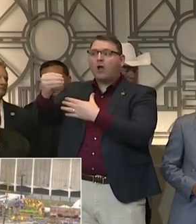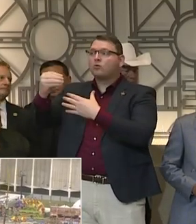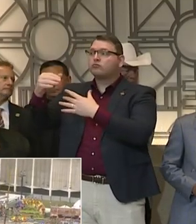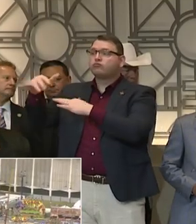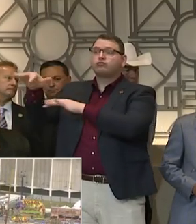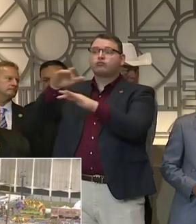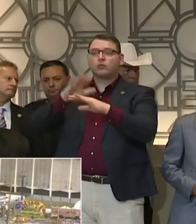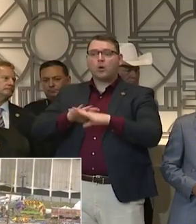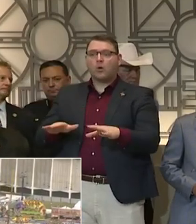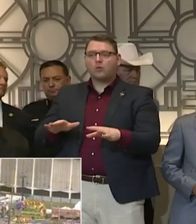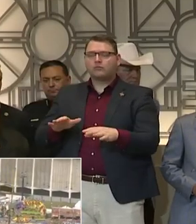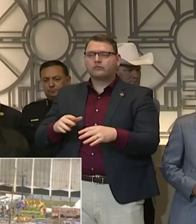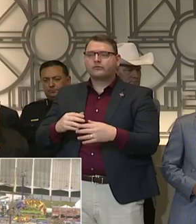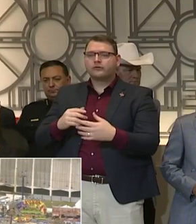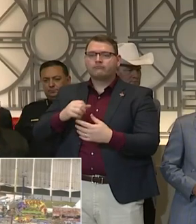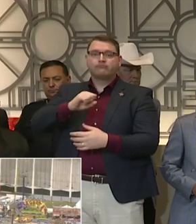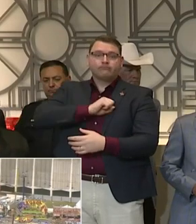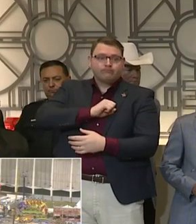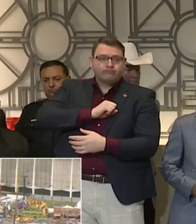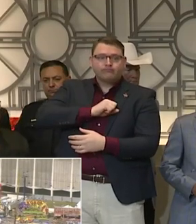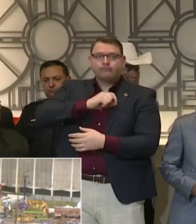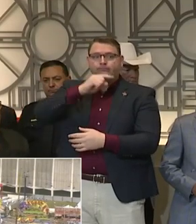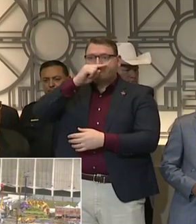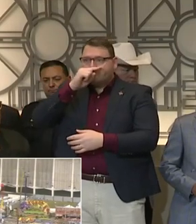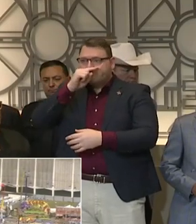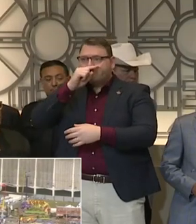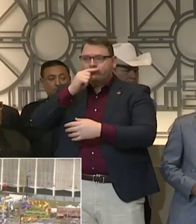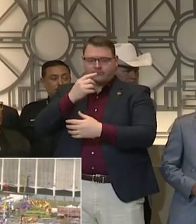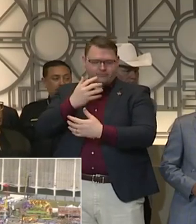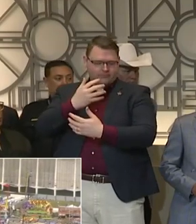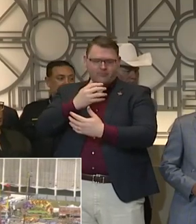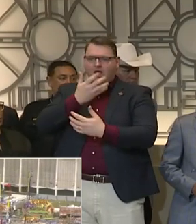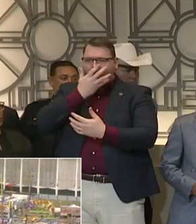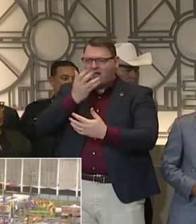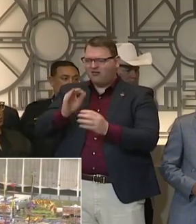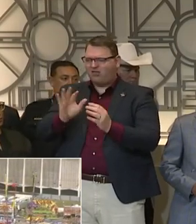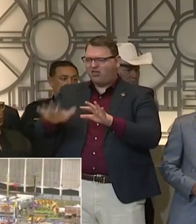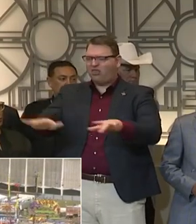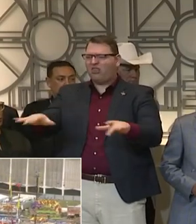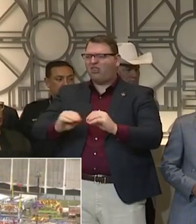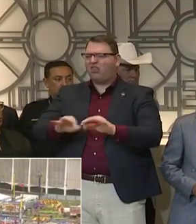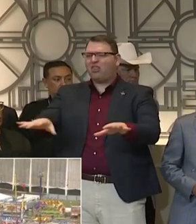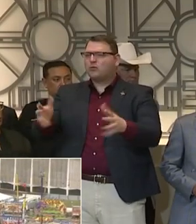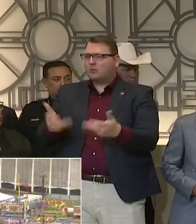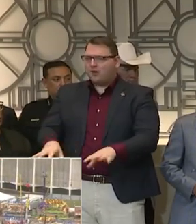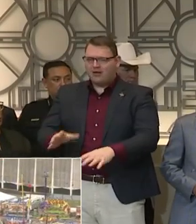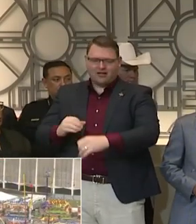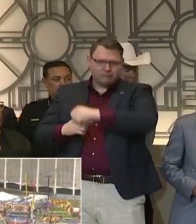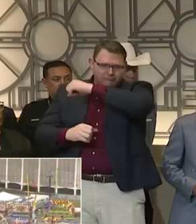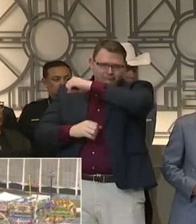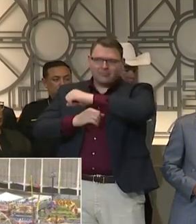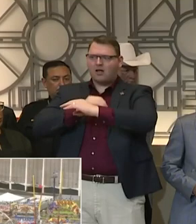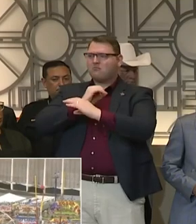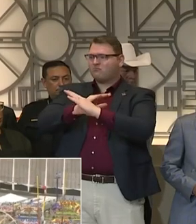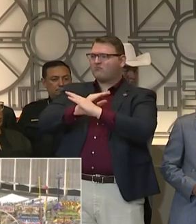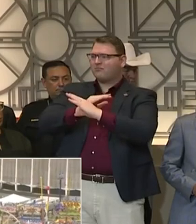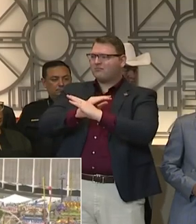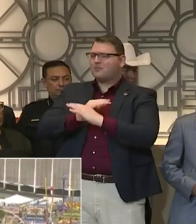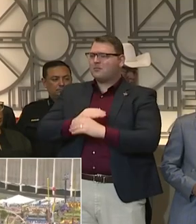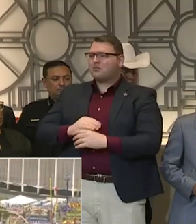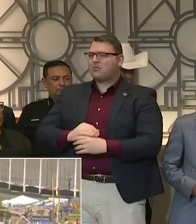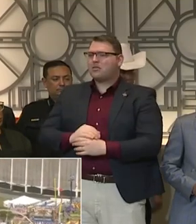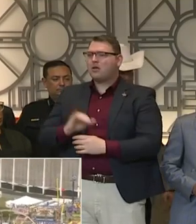not flooding the hospitals or the doctors unnecessarily, those of us who know we are at low risk of being